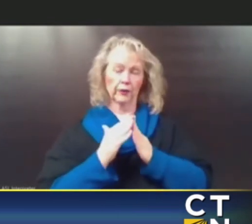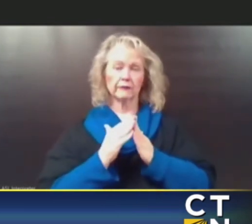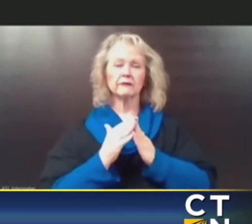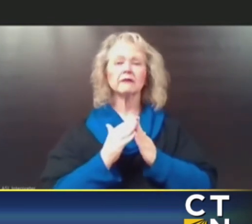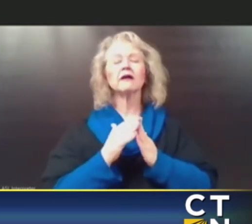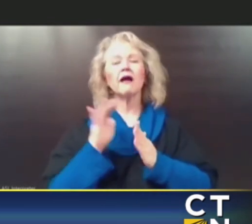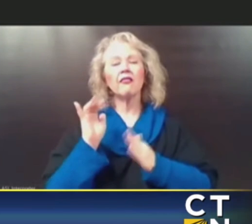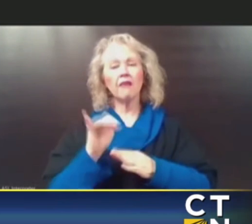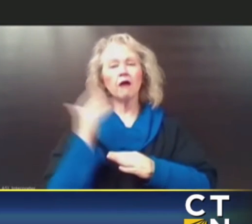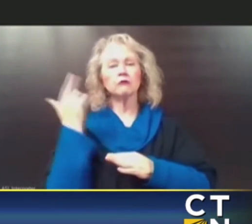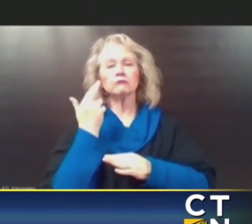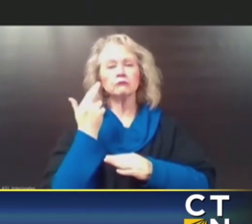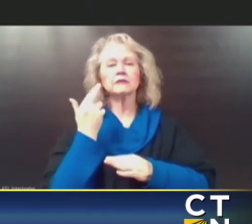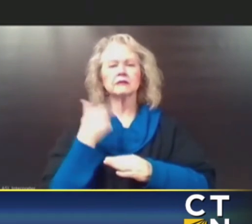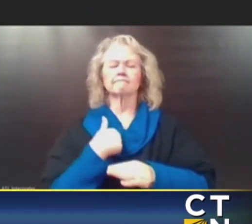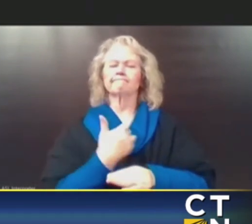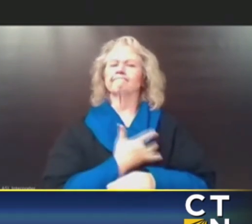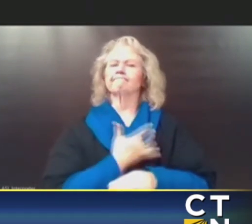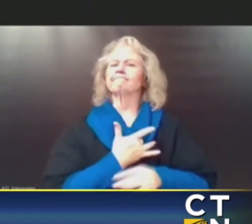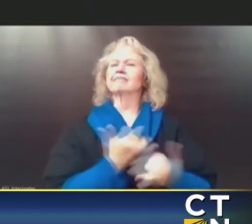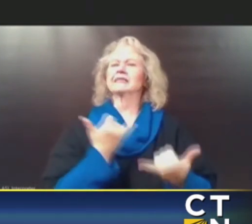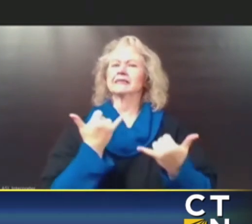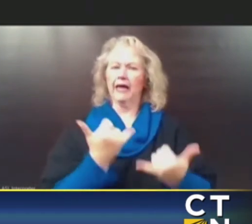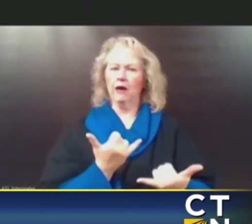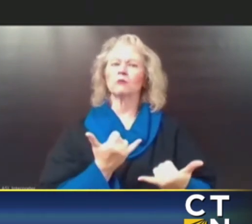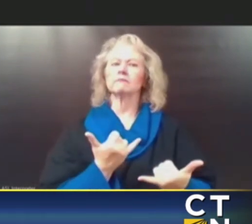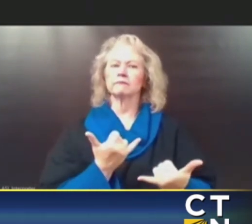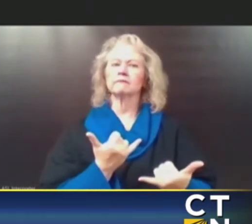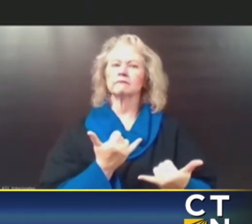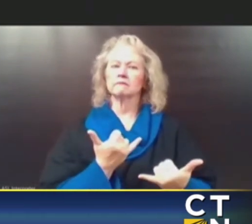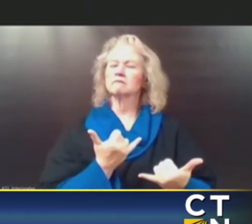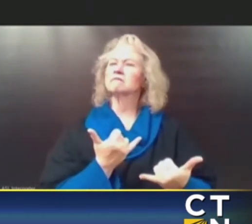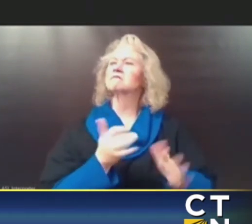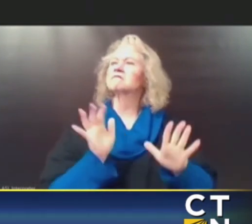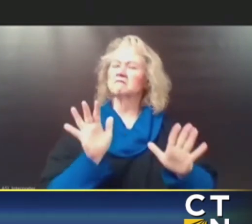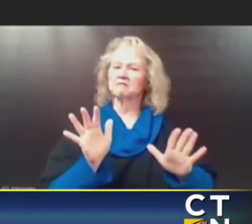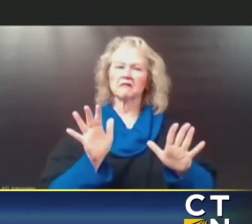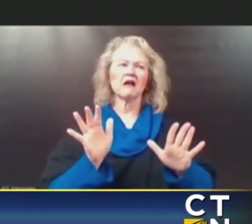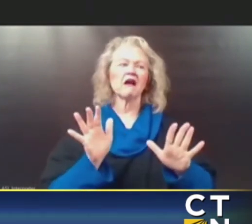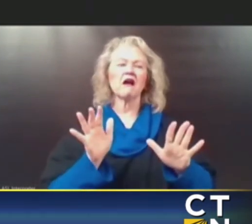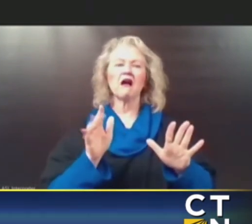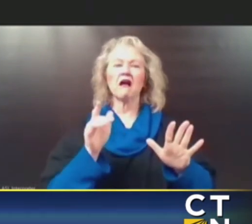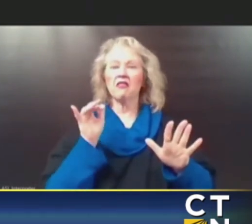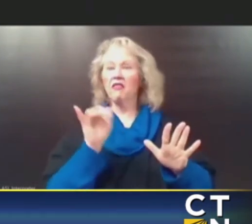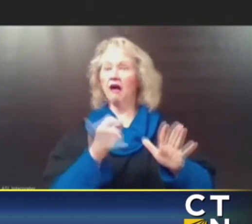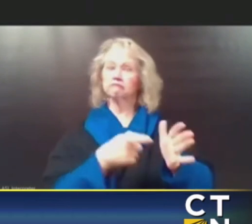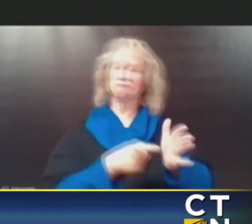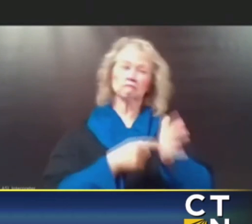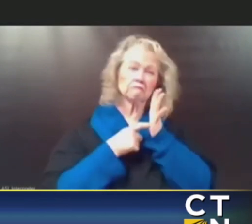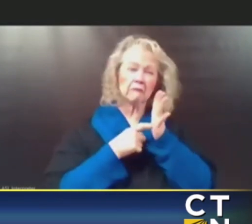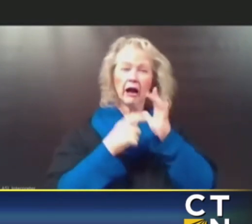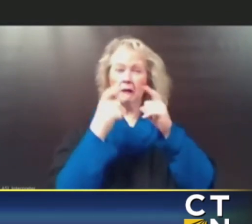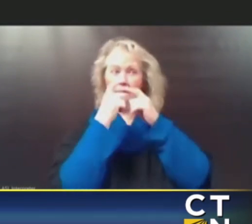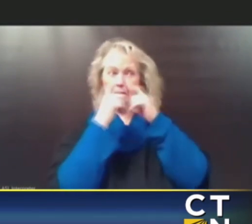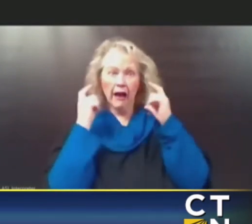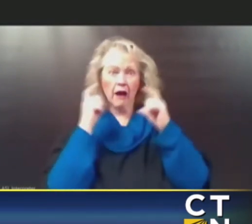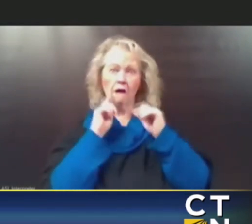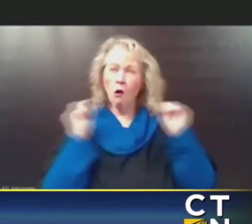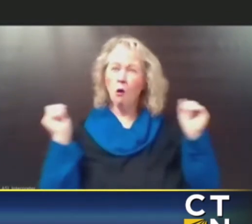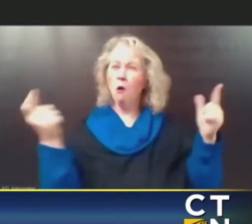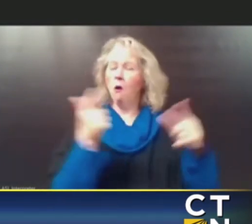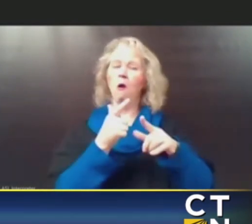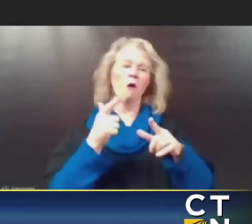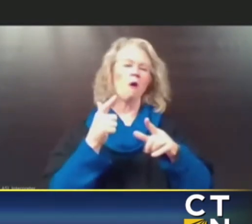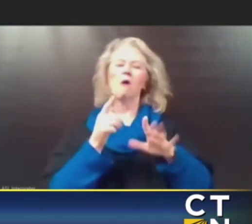that's why I think now is the time for us to say statewide mask mandate is no longer at our level. Each and every